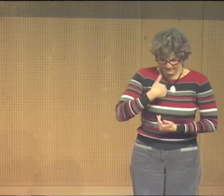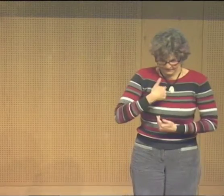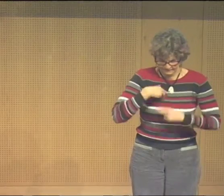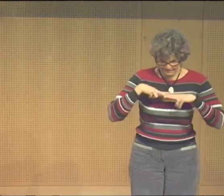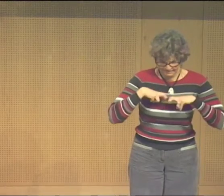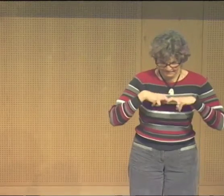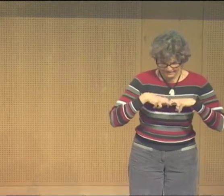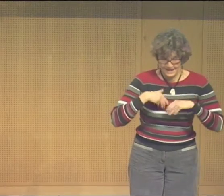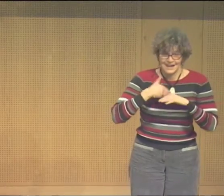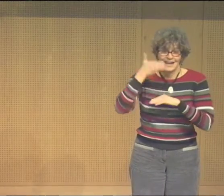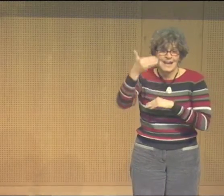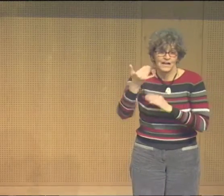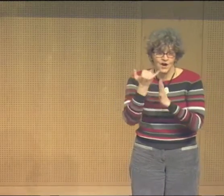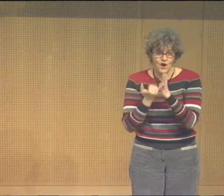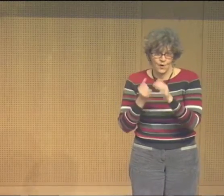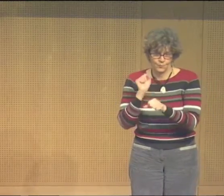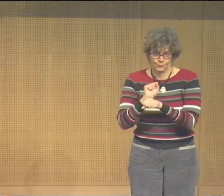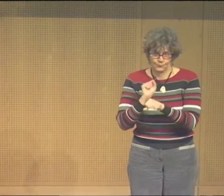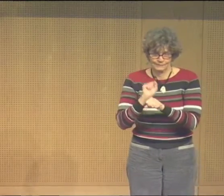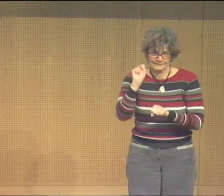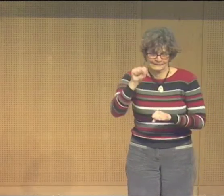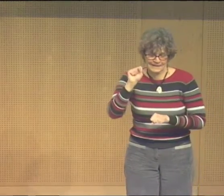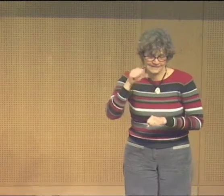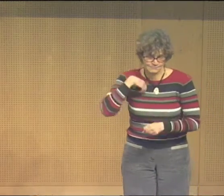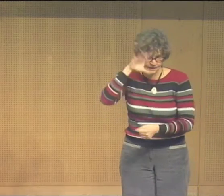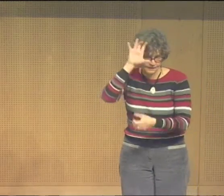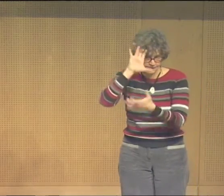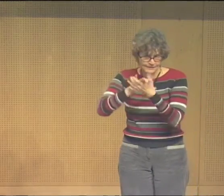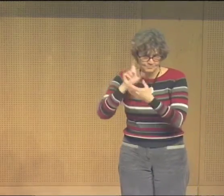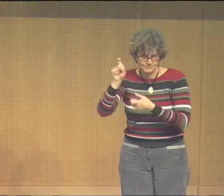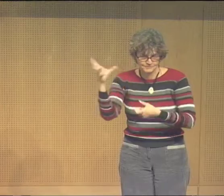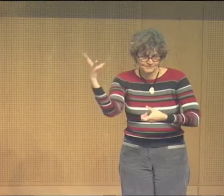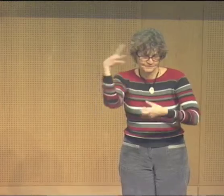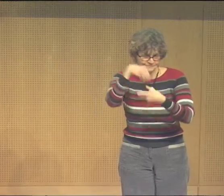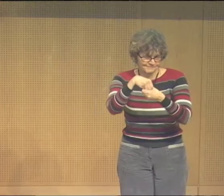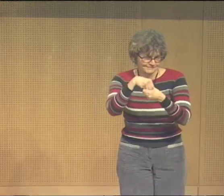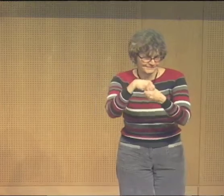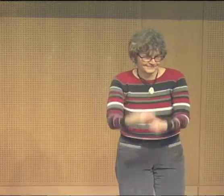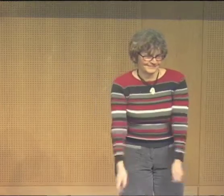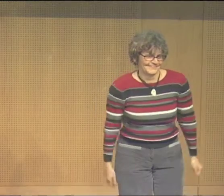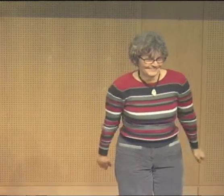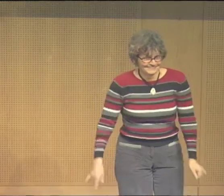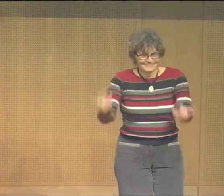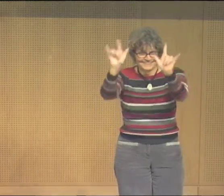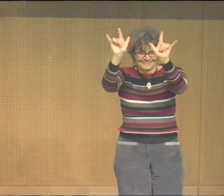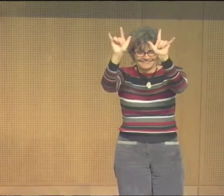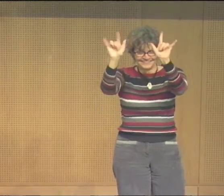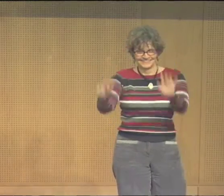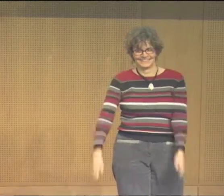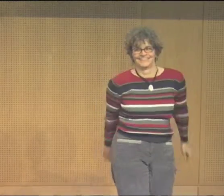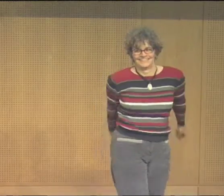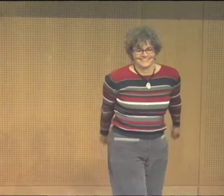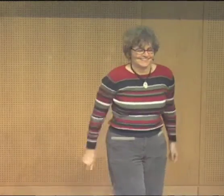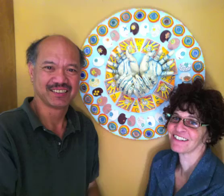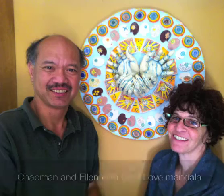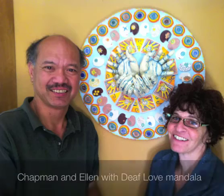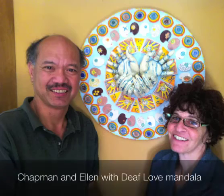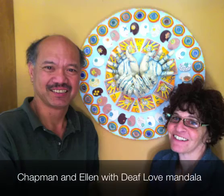it just wasn't working because really this is an analysis of my journey but I suppose in the end I'll say